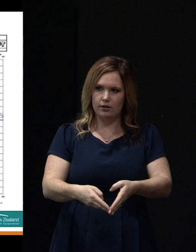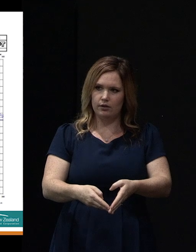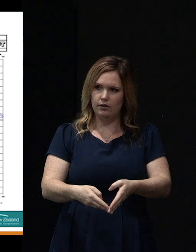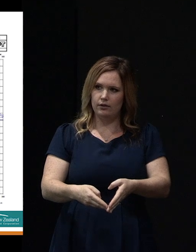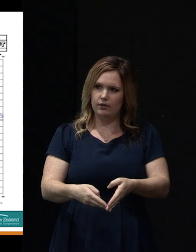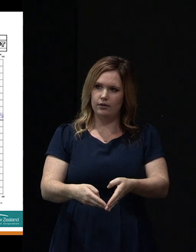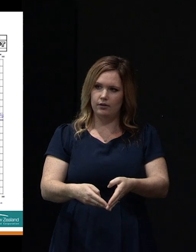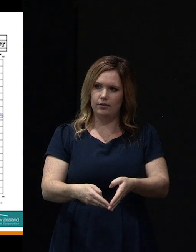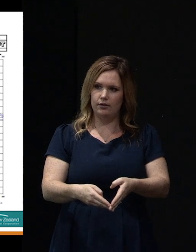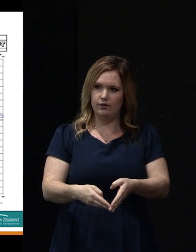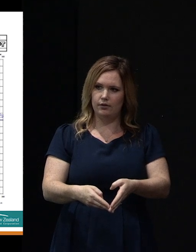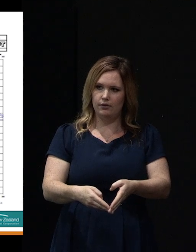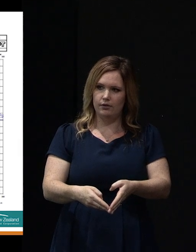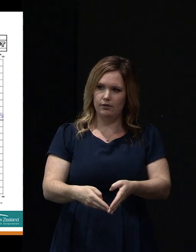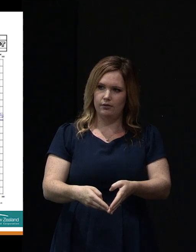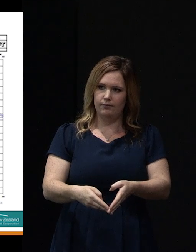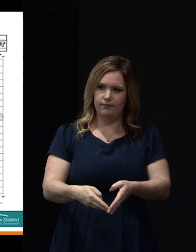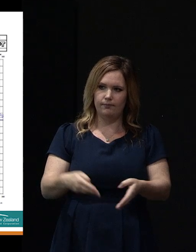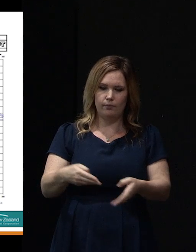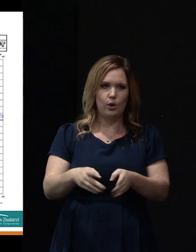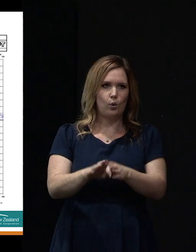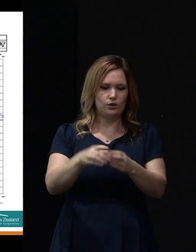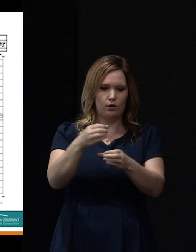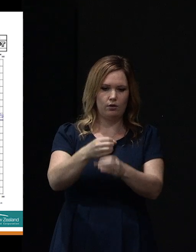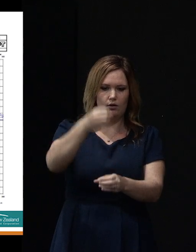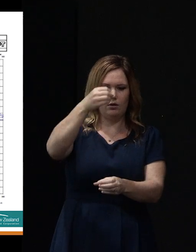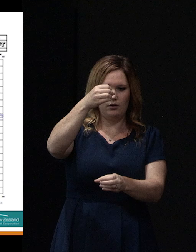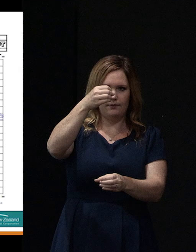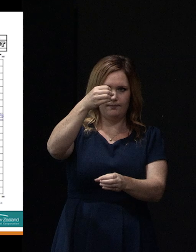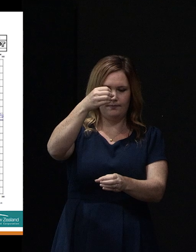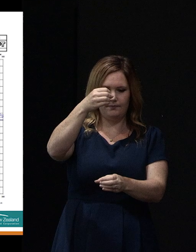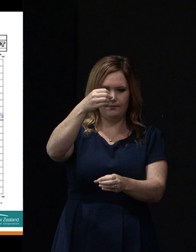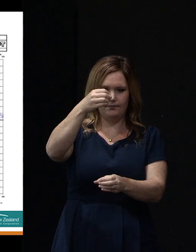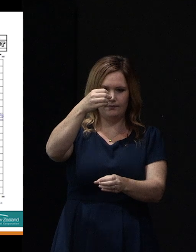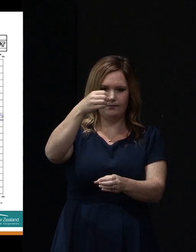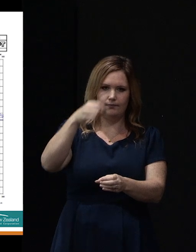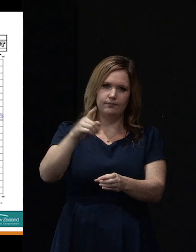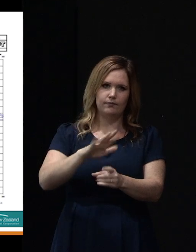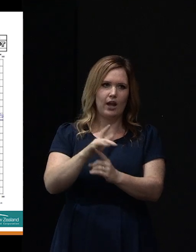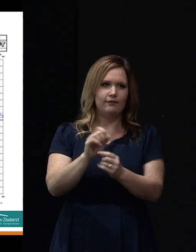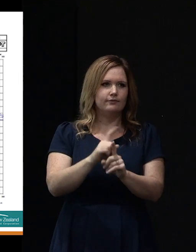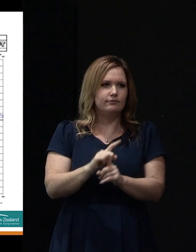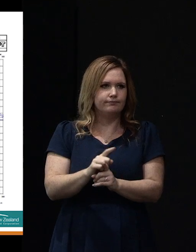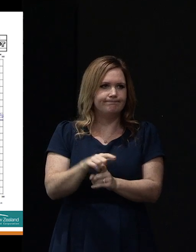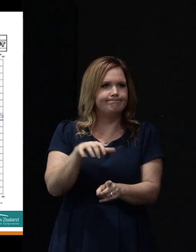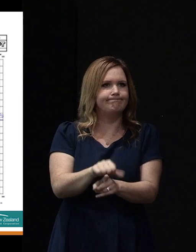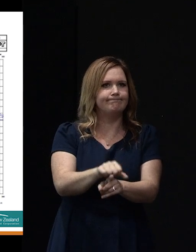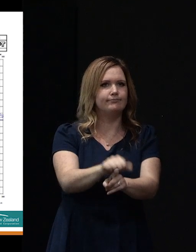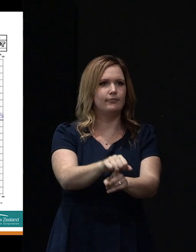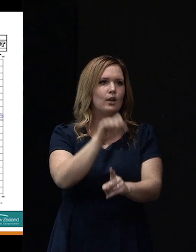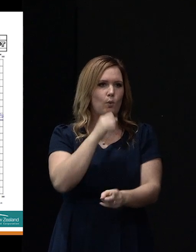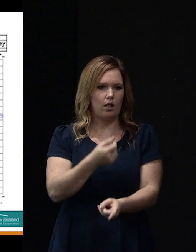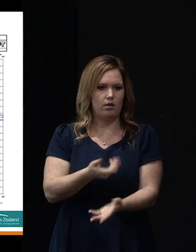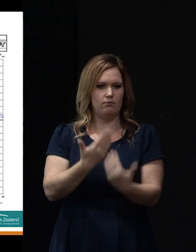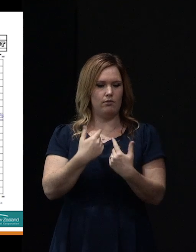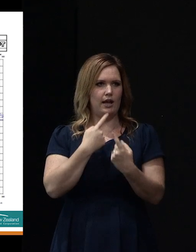that cone and in the area of the rod immediately behind the cone we have a range of sensors that can tell us various things